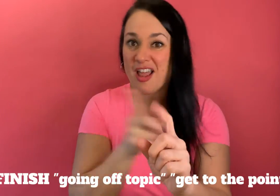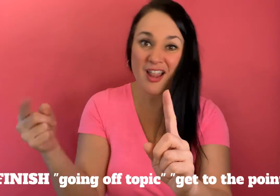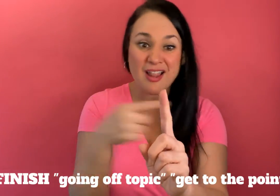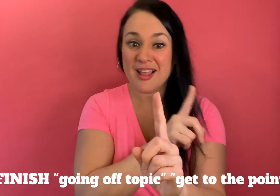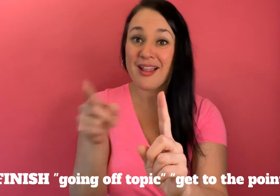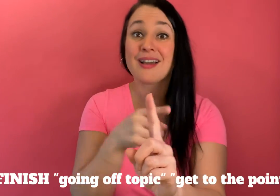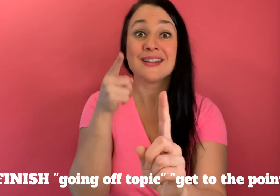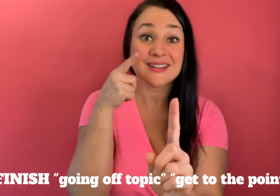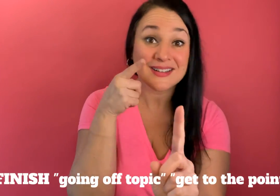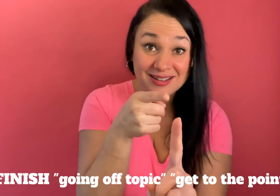point